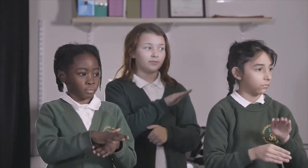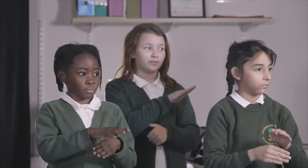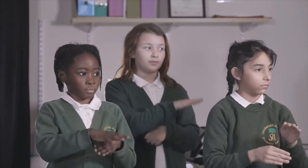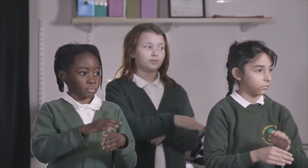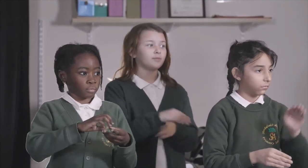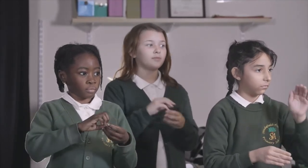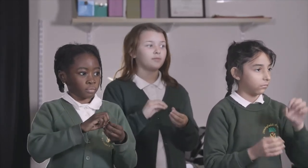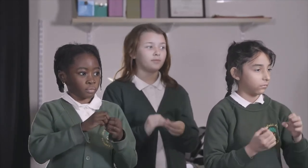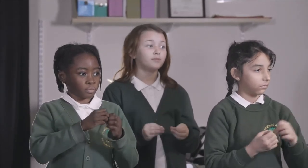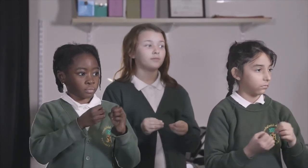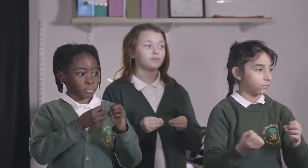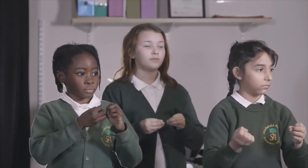bright